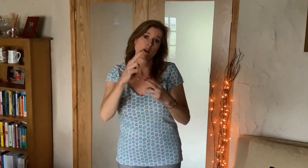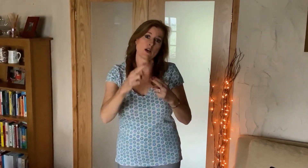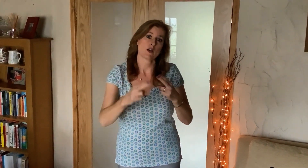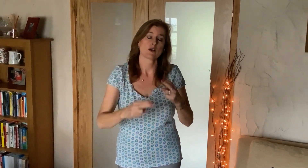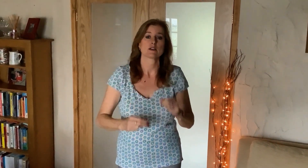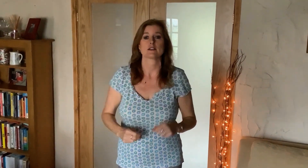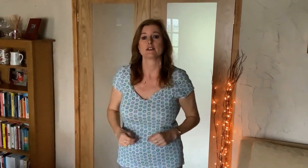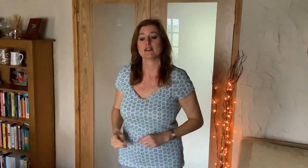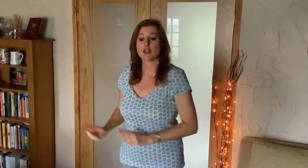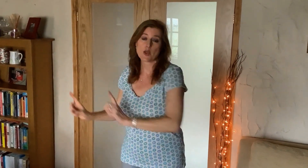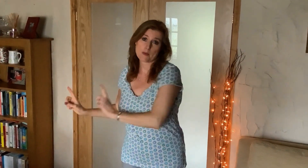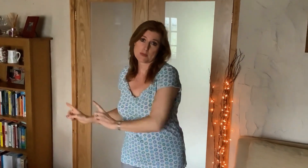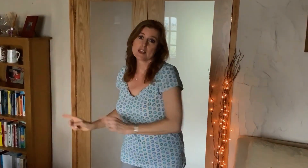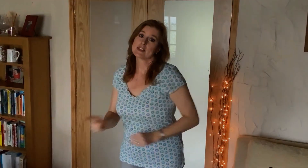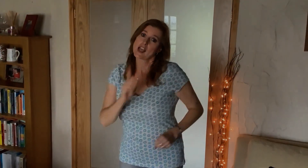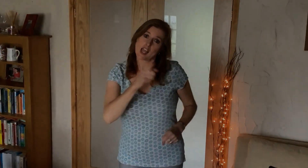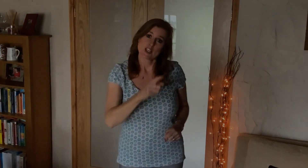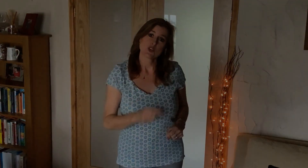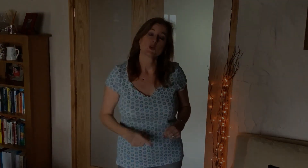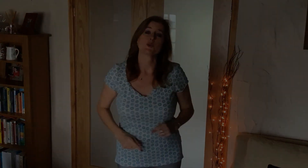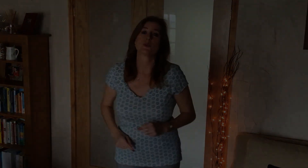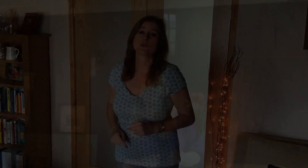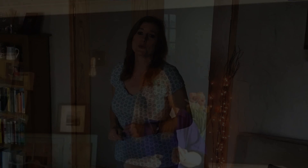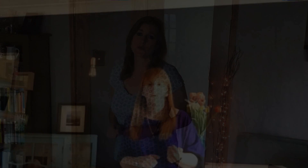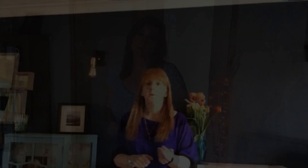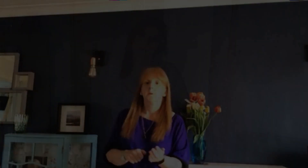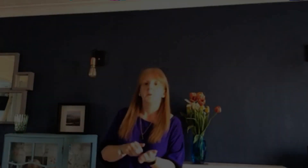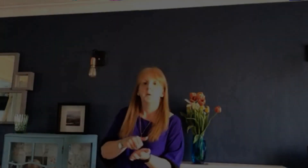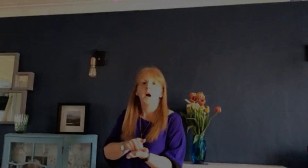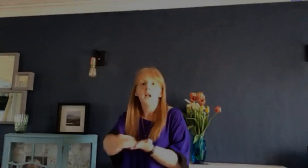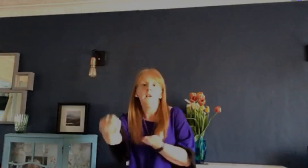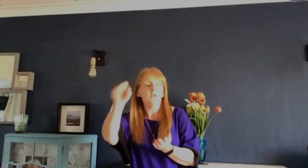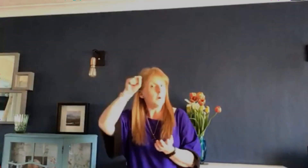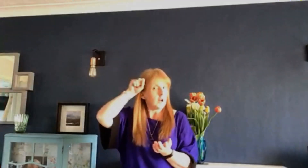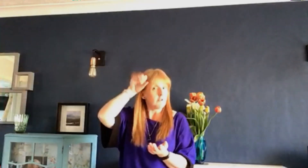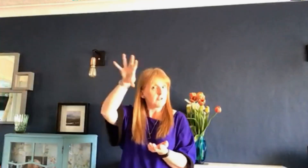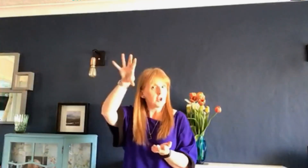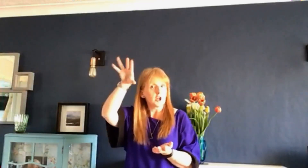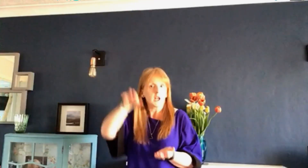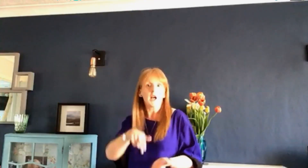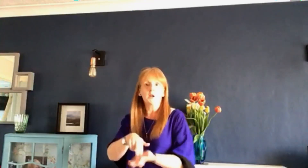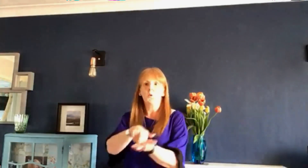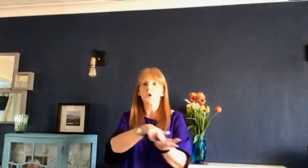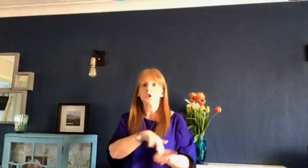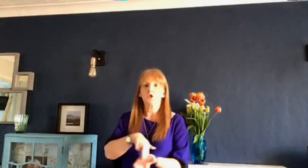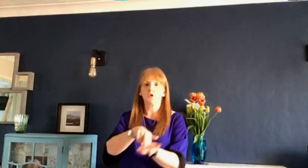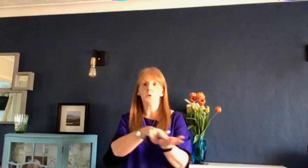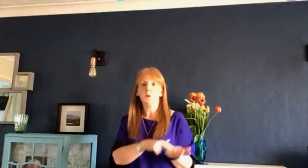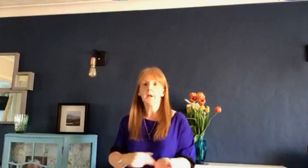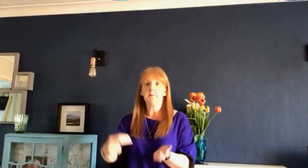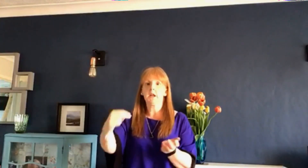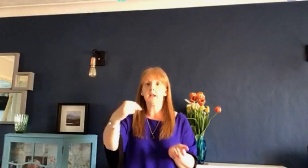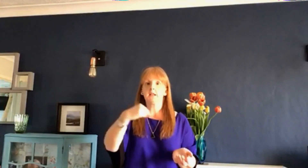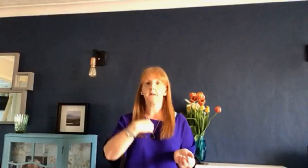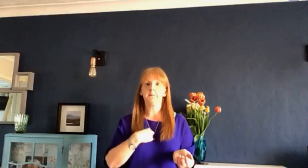beside you And if you ever forget how much you really mean to me